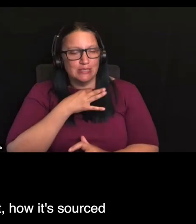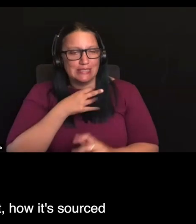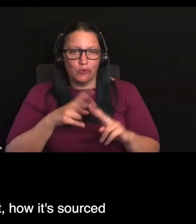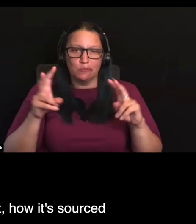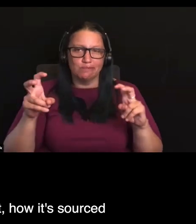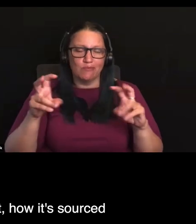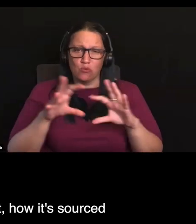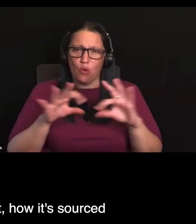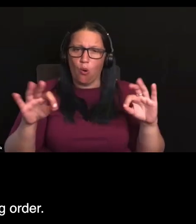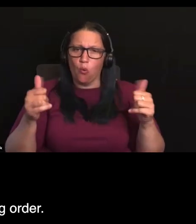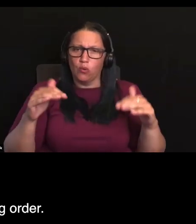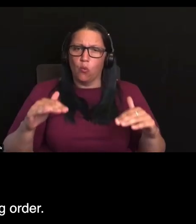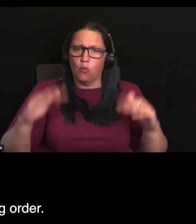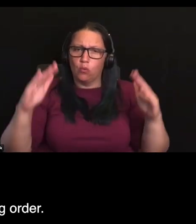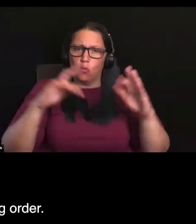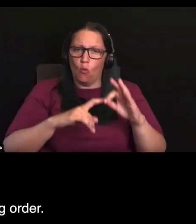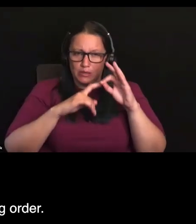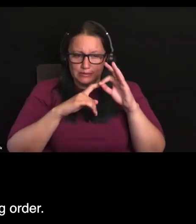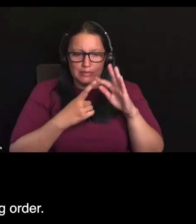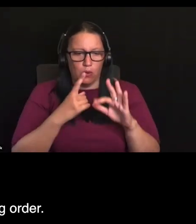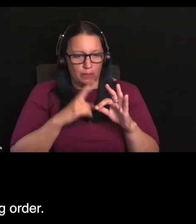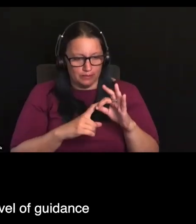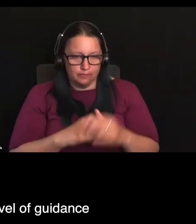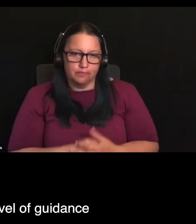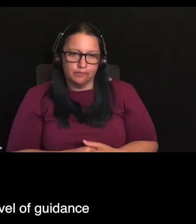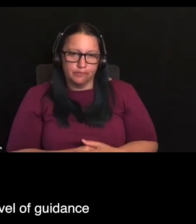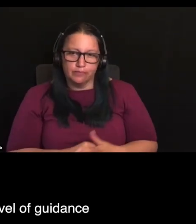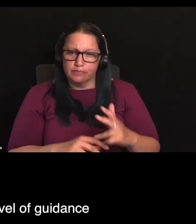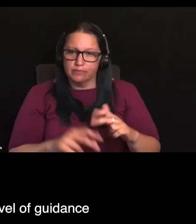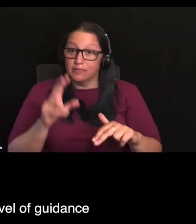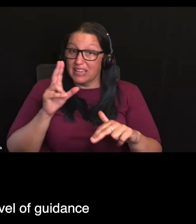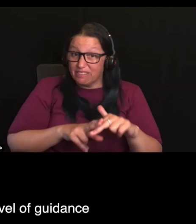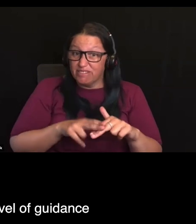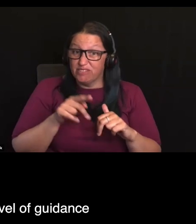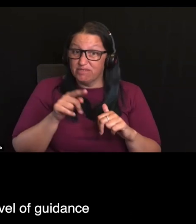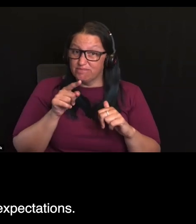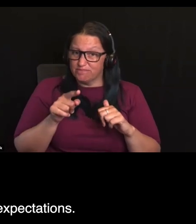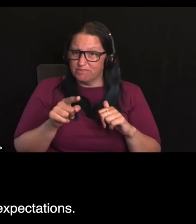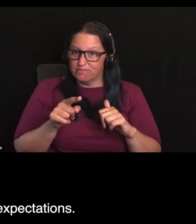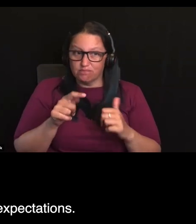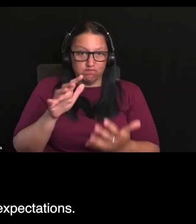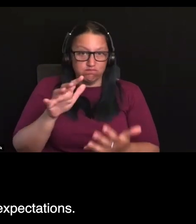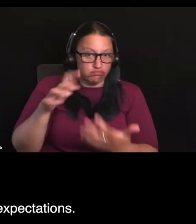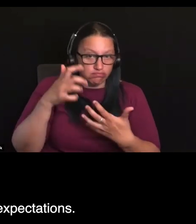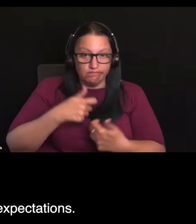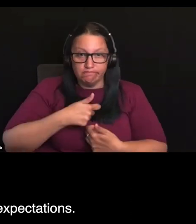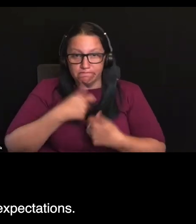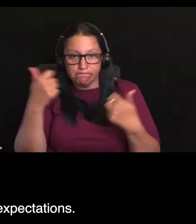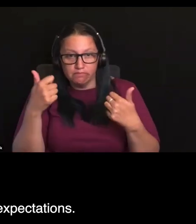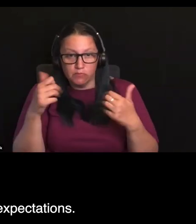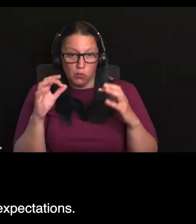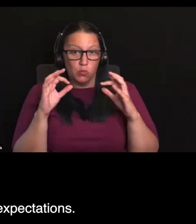sourced and if it's in good working order. mean, obviously, there'll be a level of guidance that will come to support those